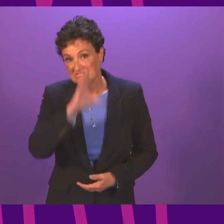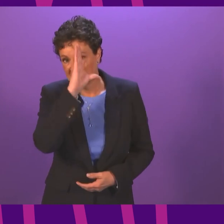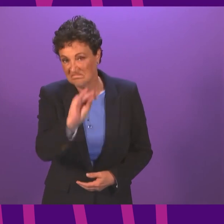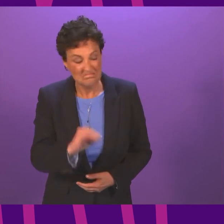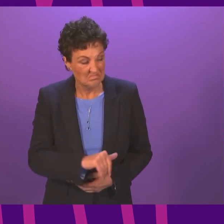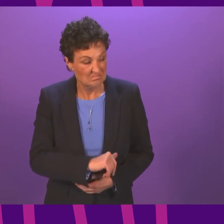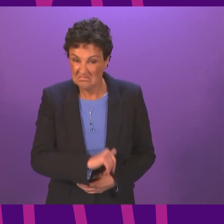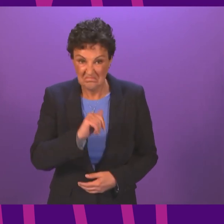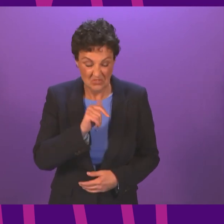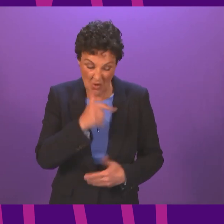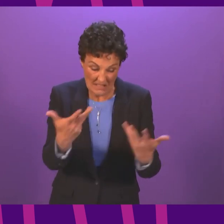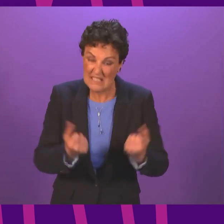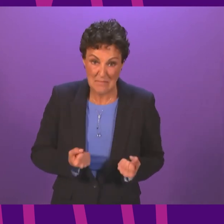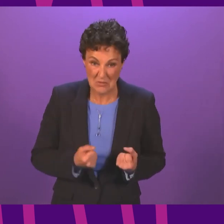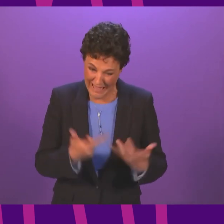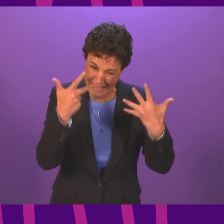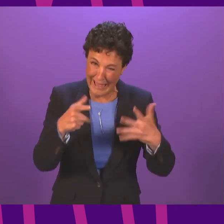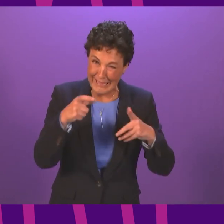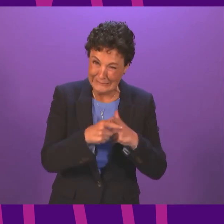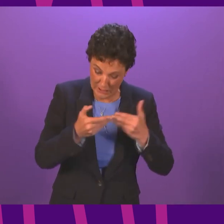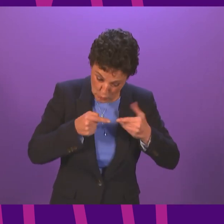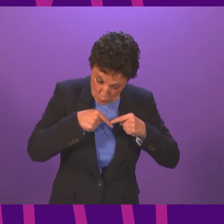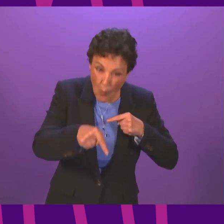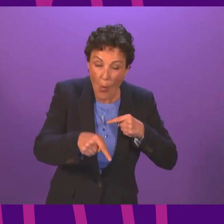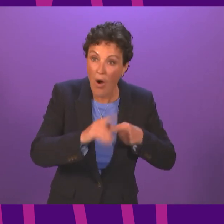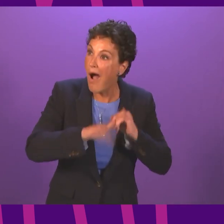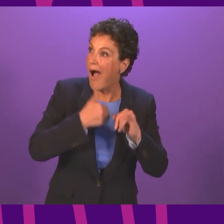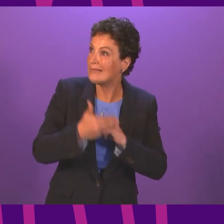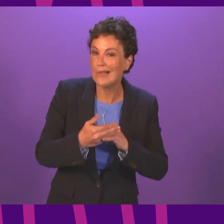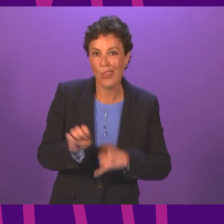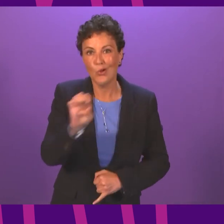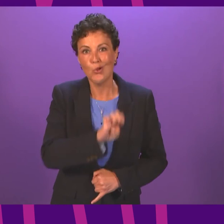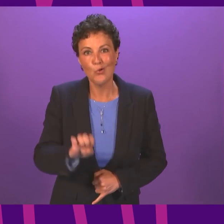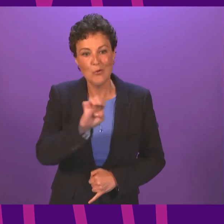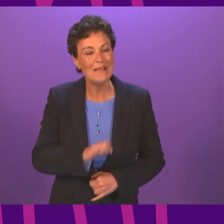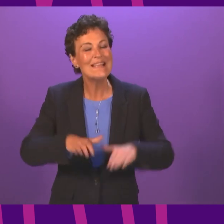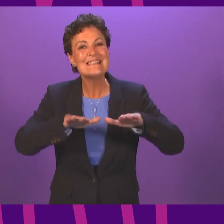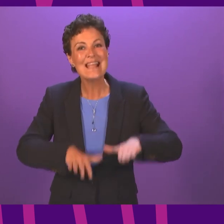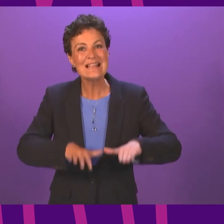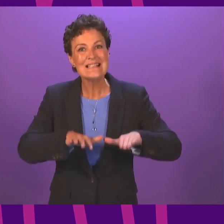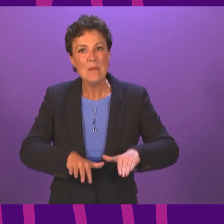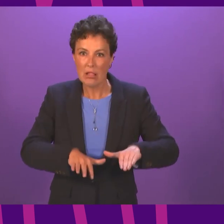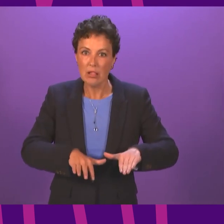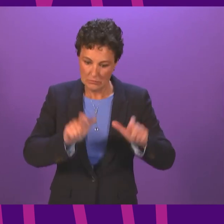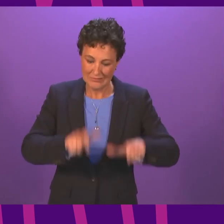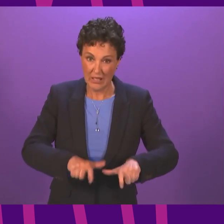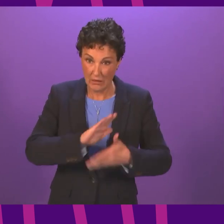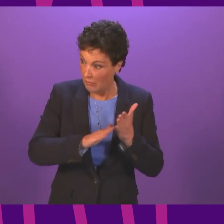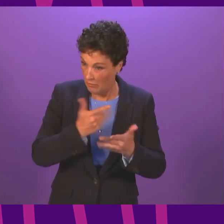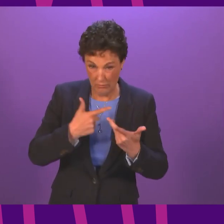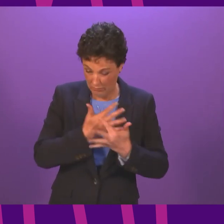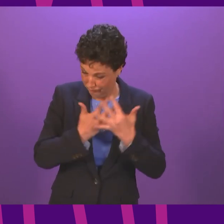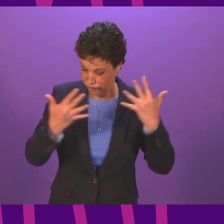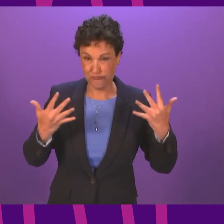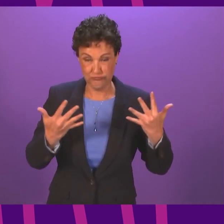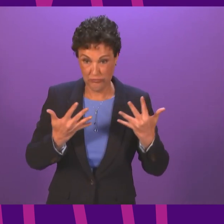to the EU settlement scheme deadline there's a backlog now of over 300,000 unresolved cases the Scottish Government